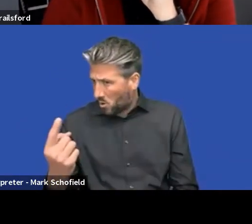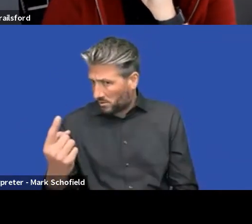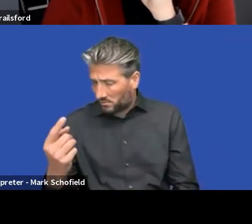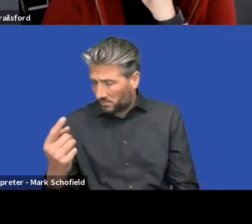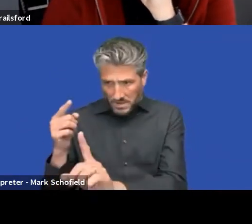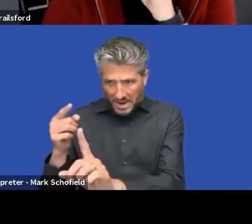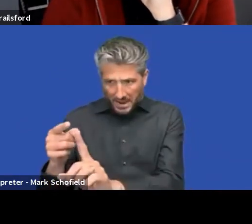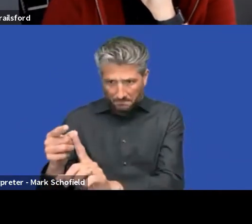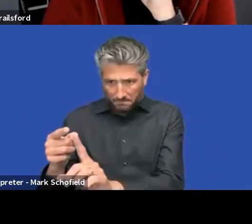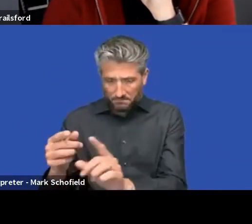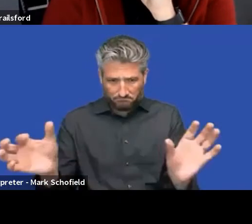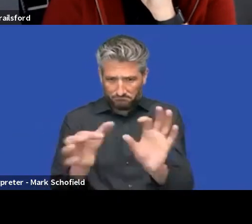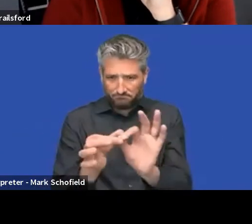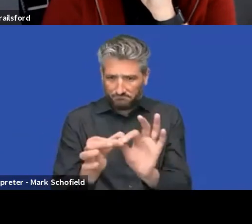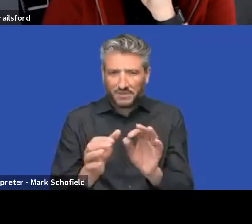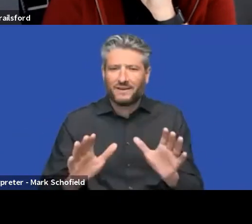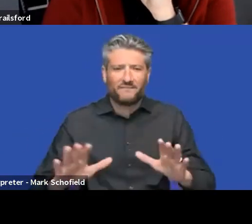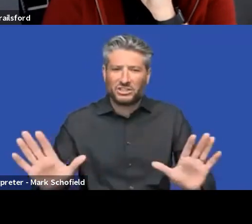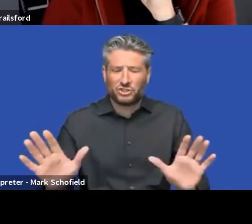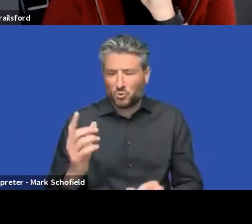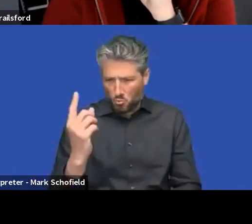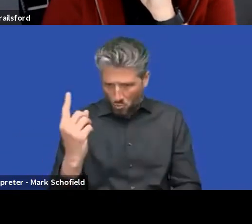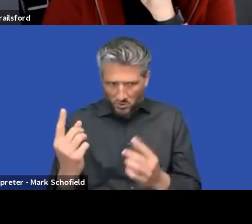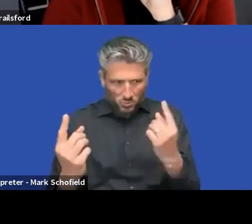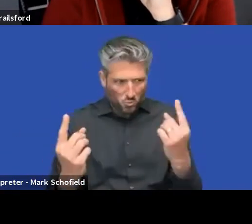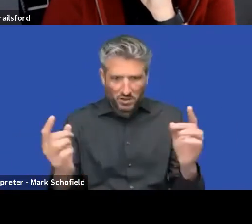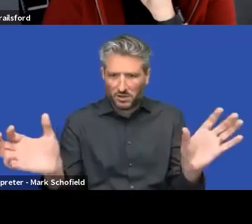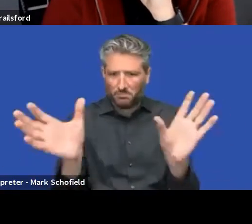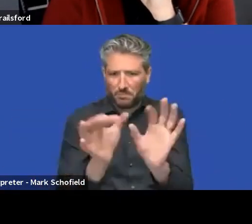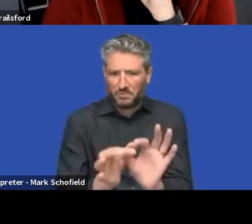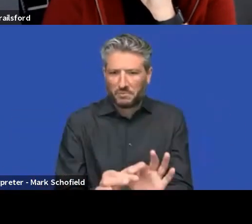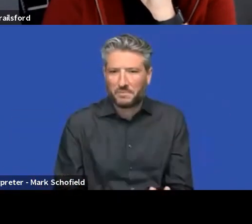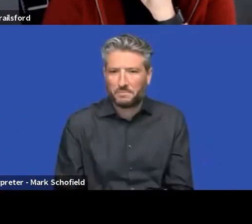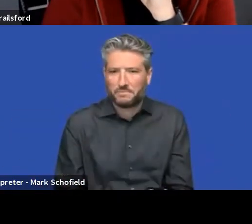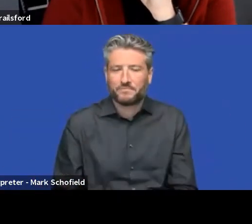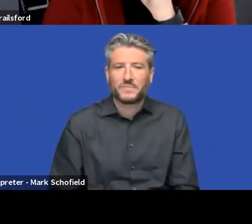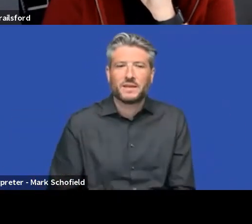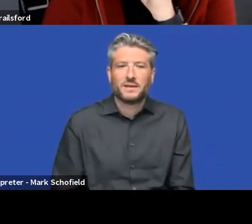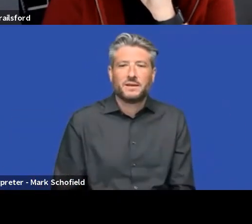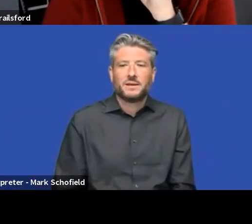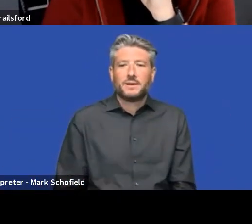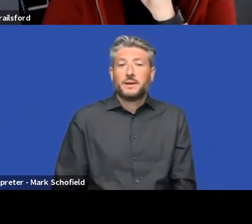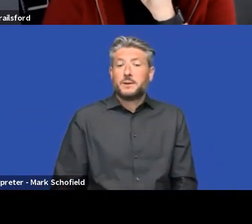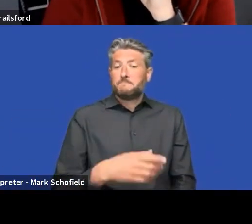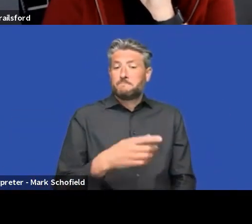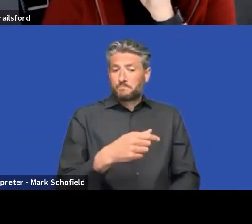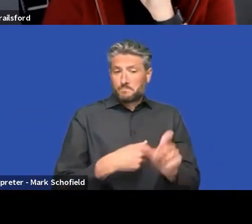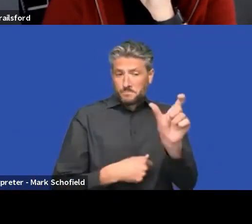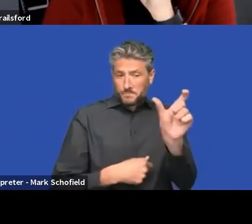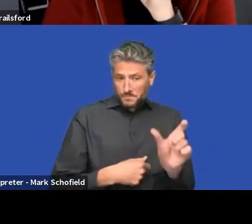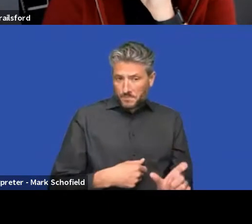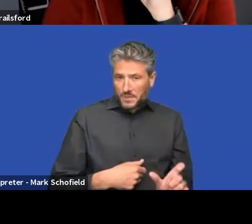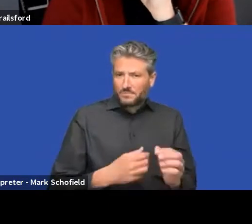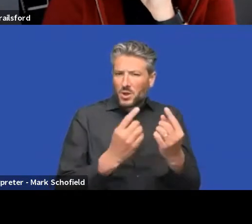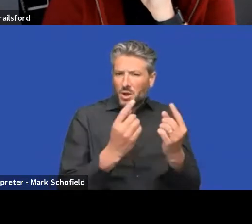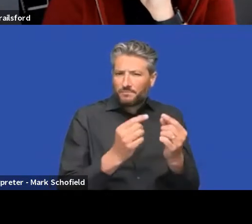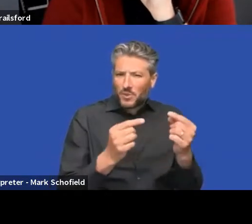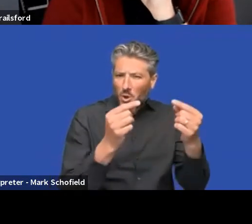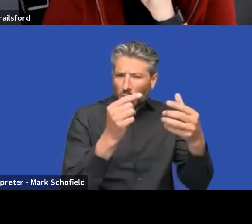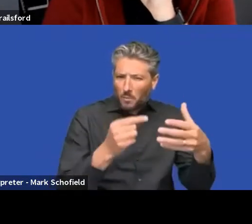So what am I trying to say with that? I'm trying to say that we'll make components that that serves a scoped purpose and then there will be